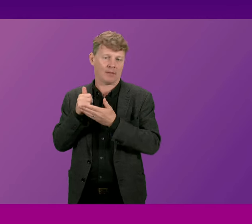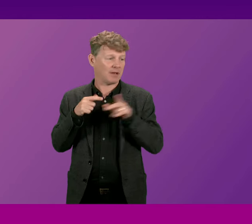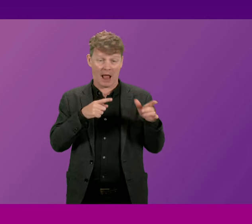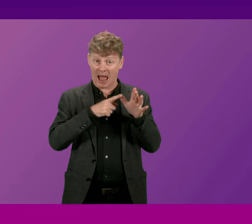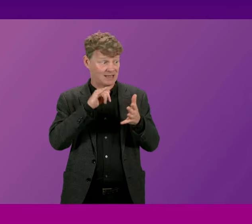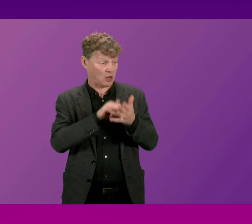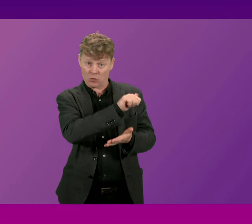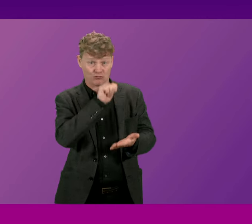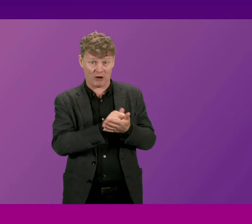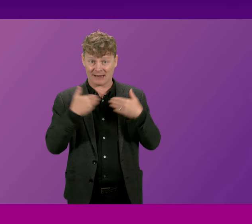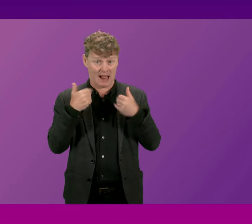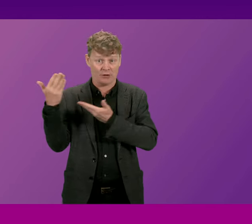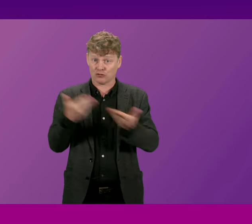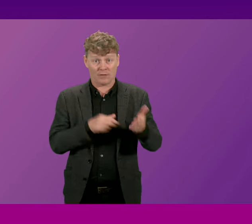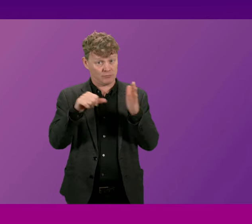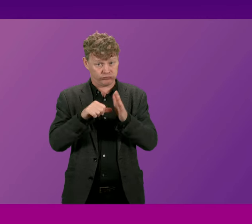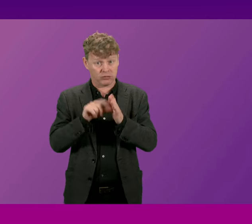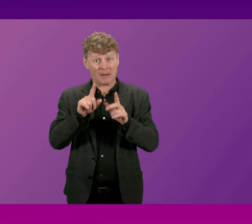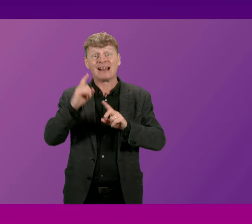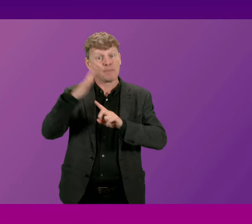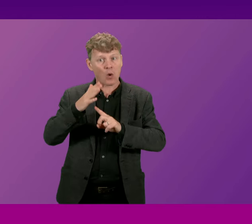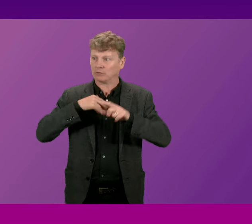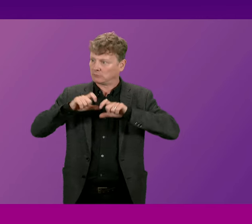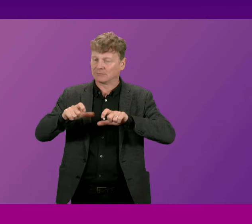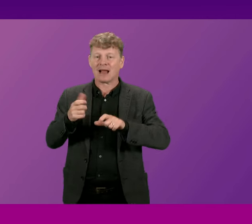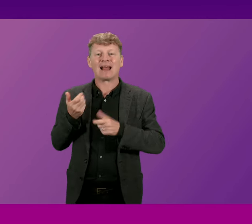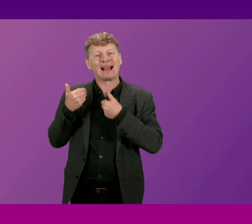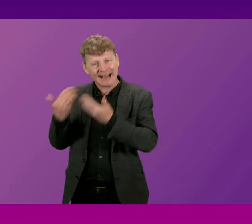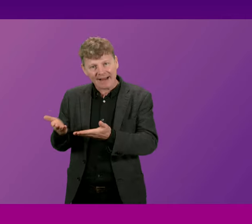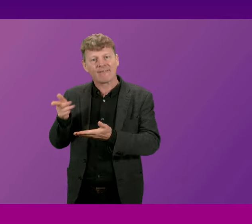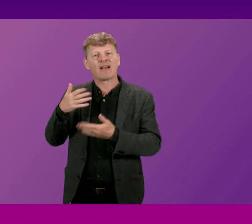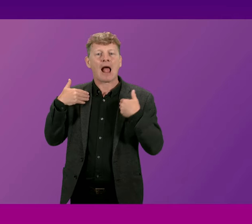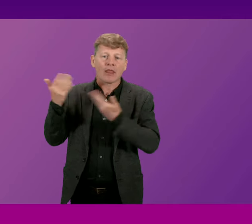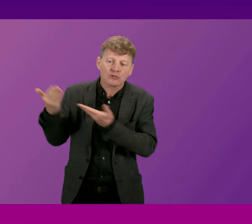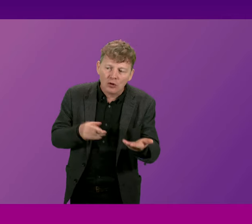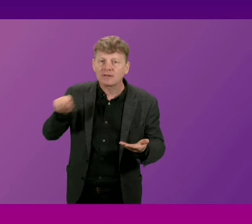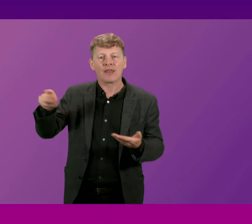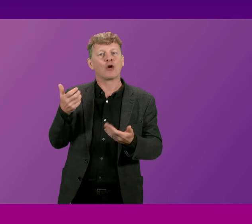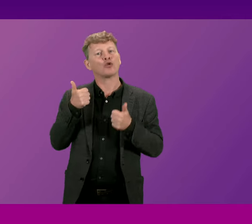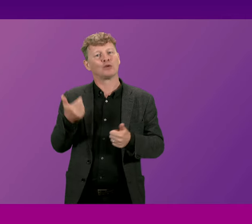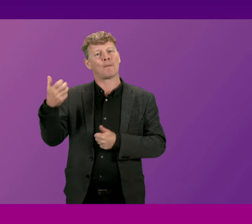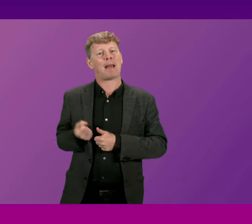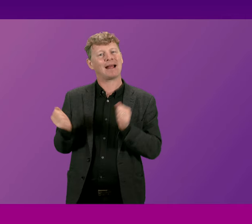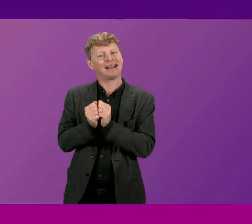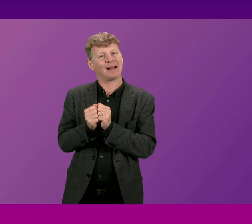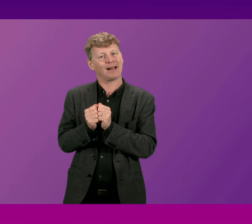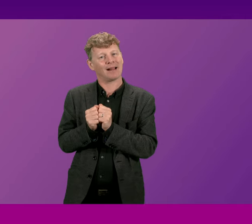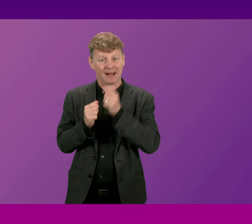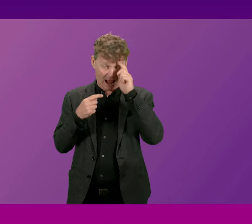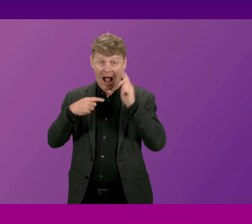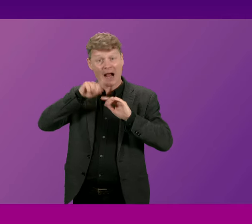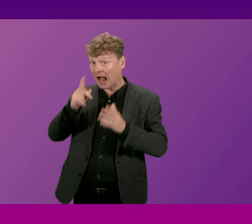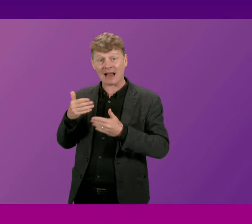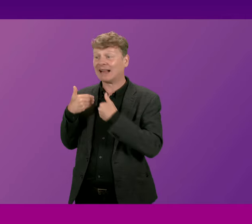is important by ensuring that we deliver pay deals that are commensurate but I cannot at the same time as deliver pay